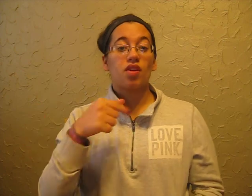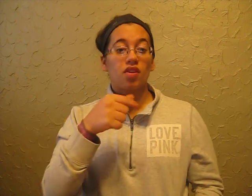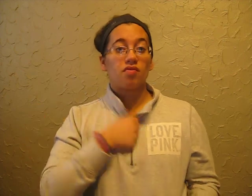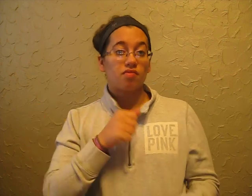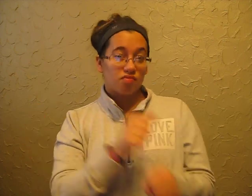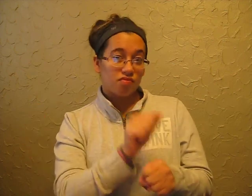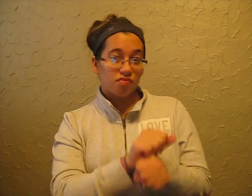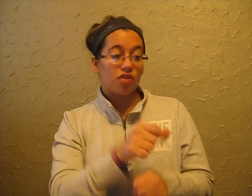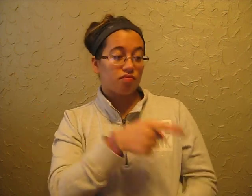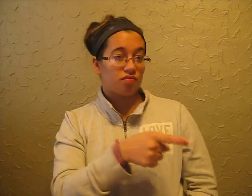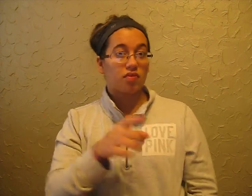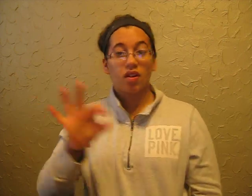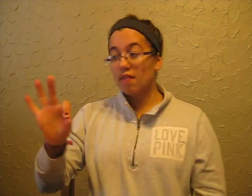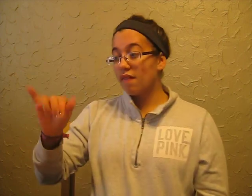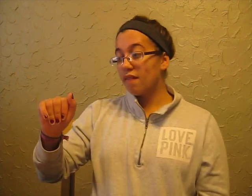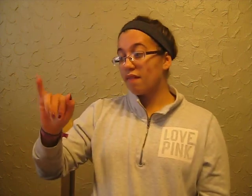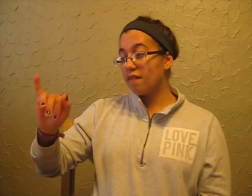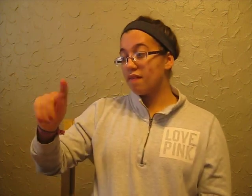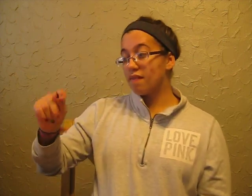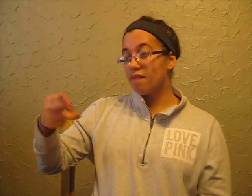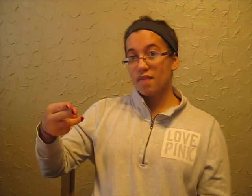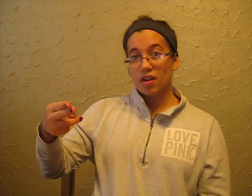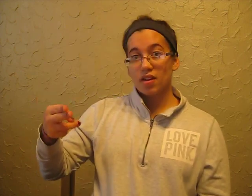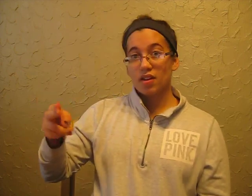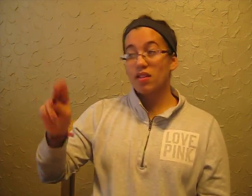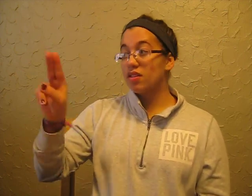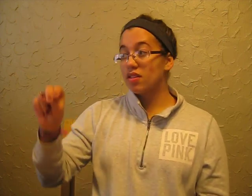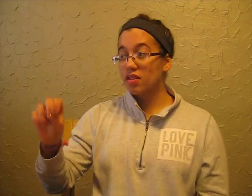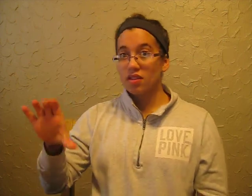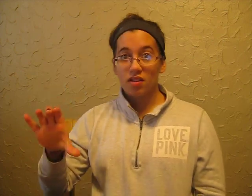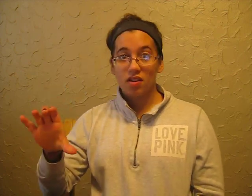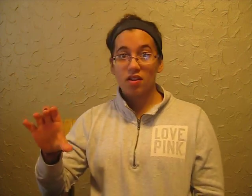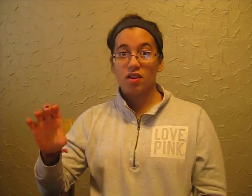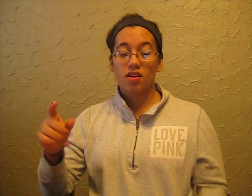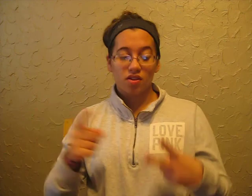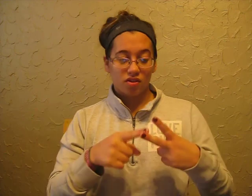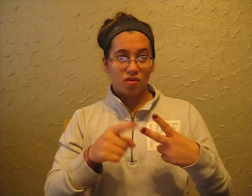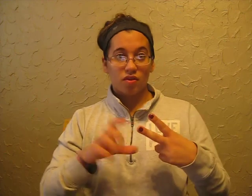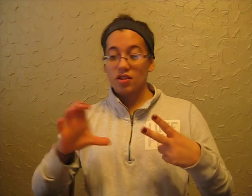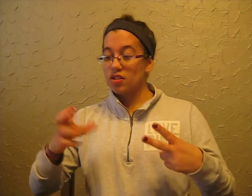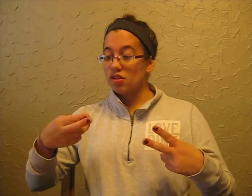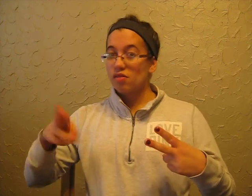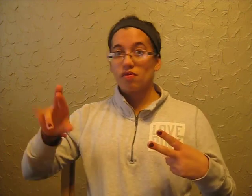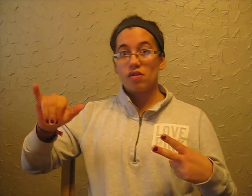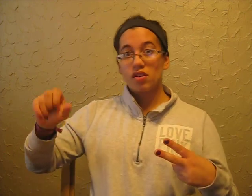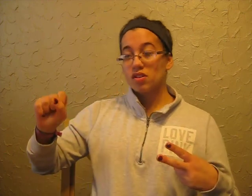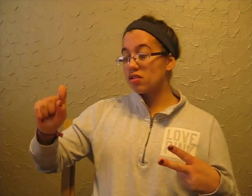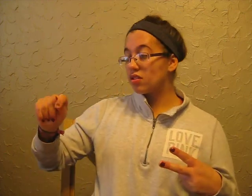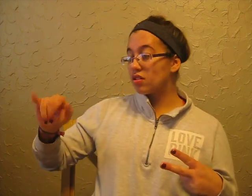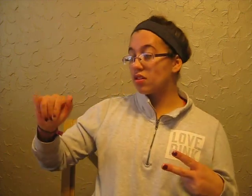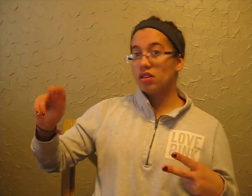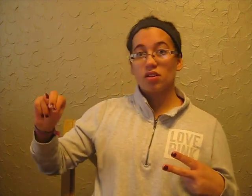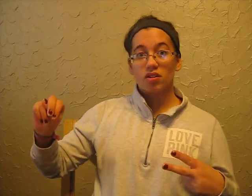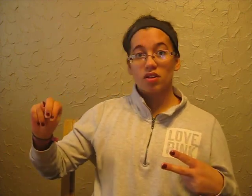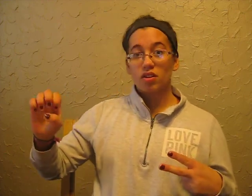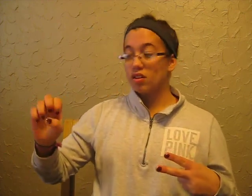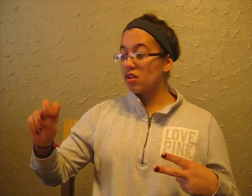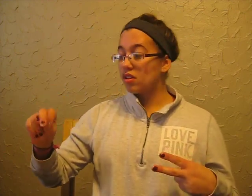Church and Christian Endeavor United Methodist Church in Newark, Ohio.